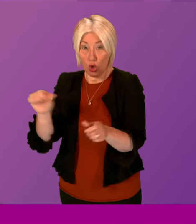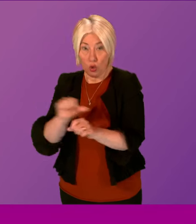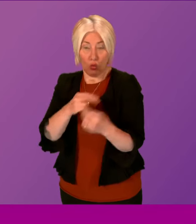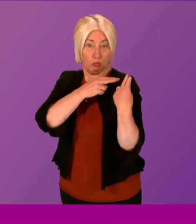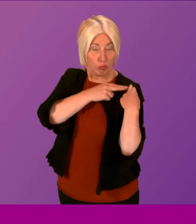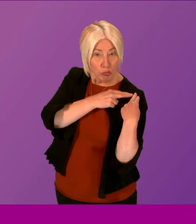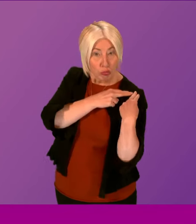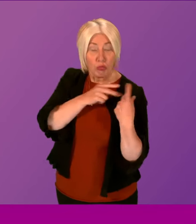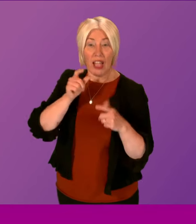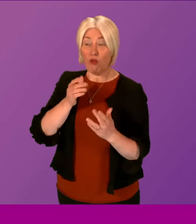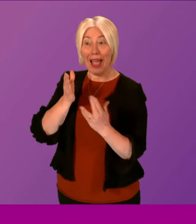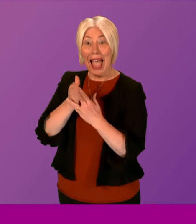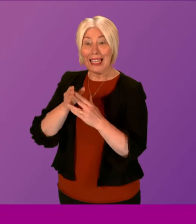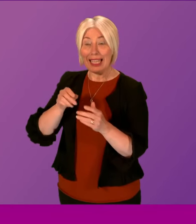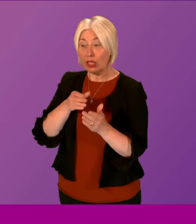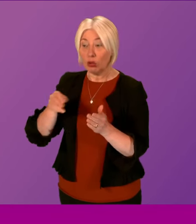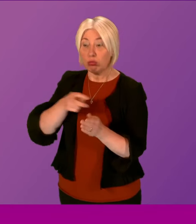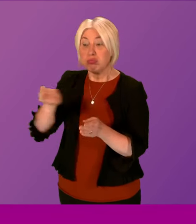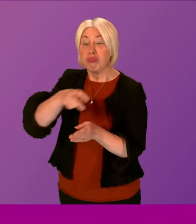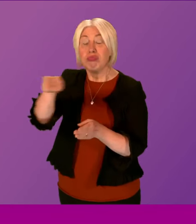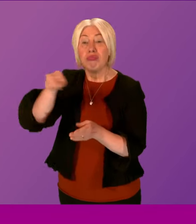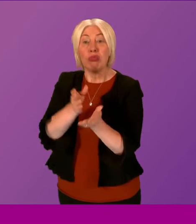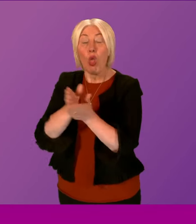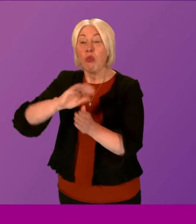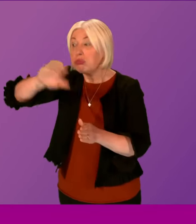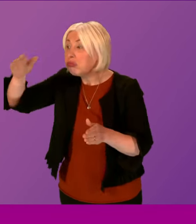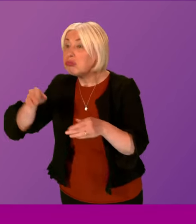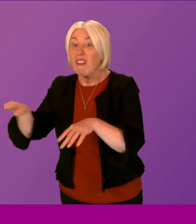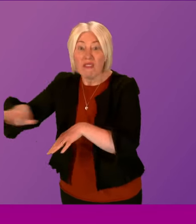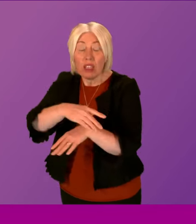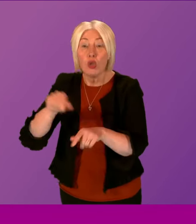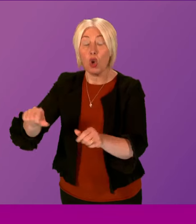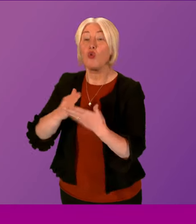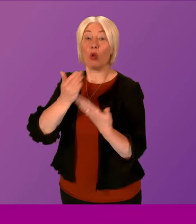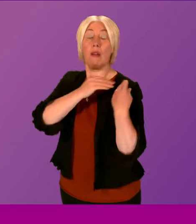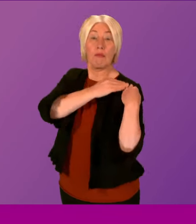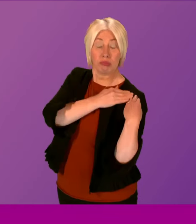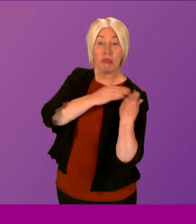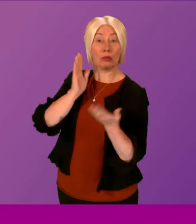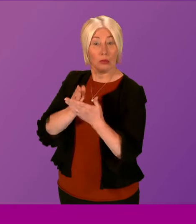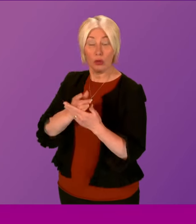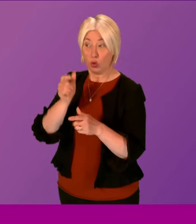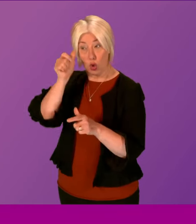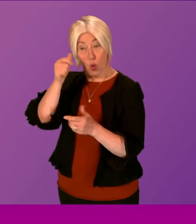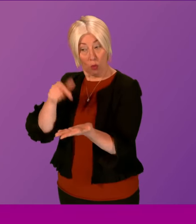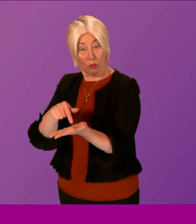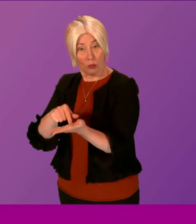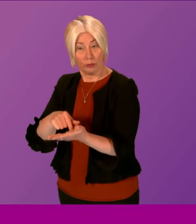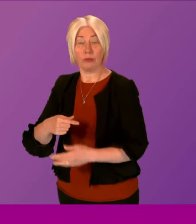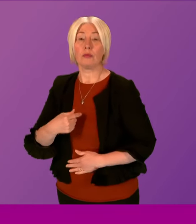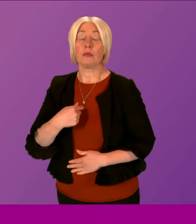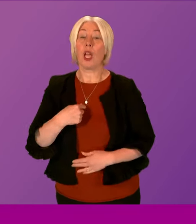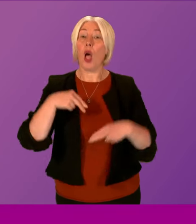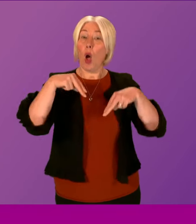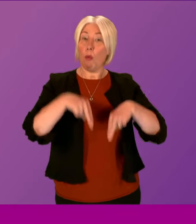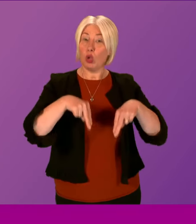exercising access rights, which is widely published. Emma Harper. I thank the First Minister for that response. My Dogs Protection